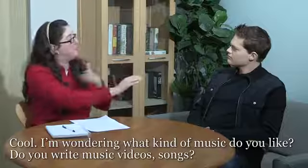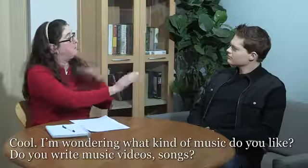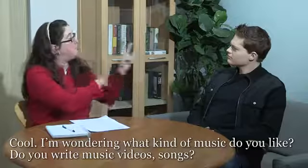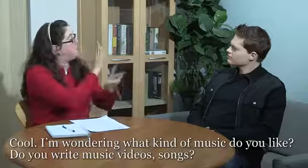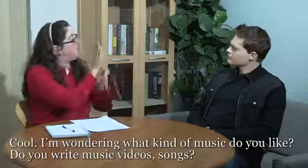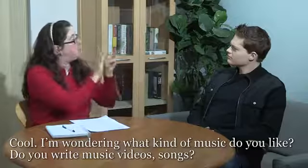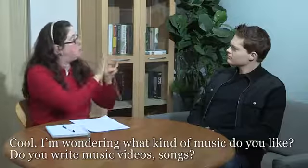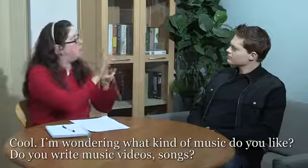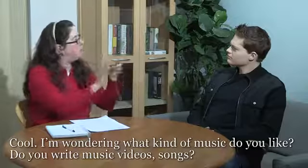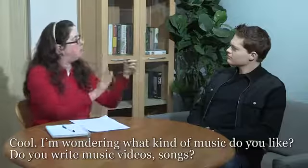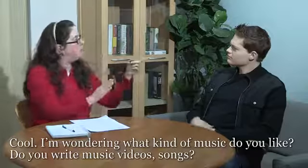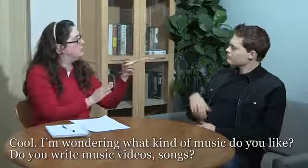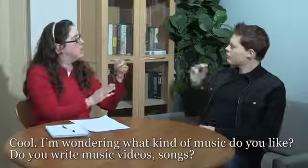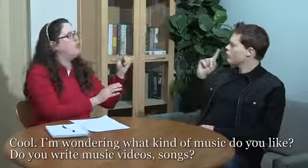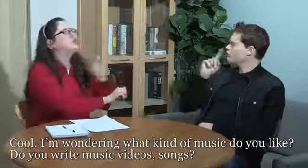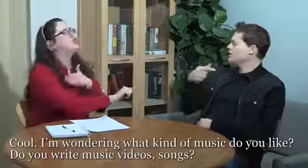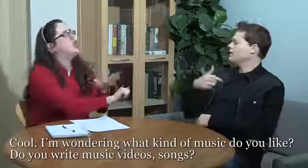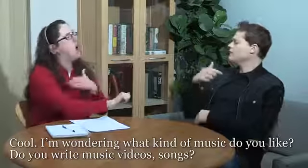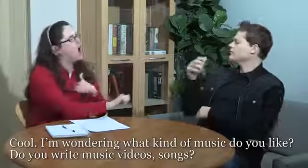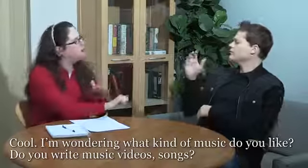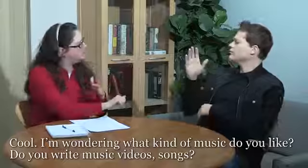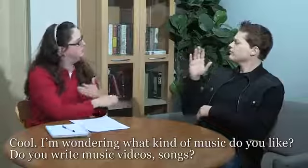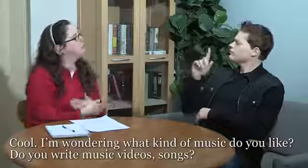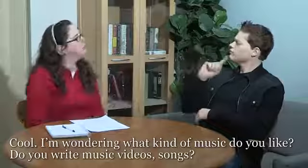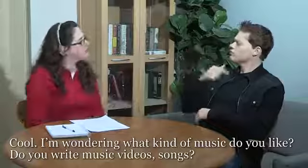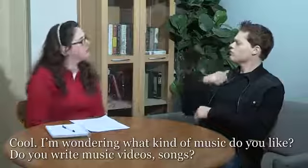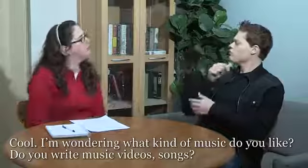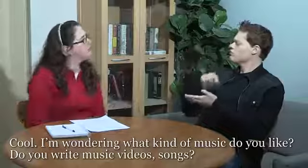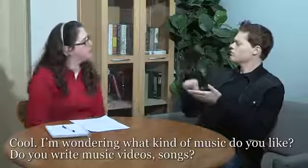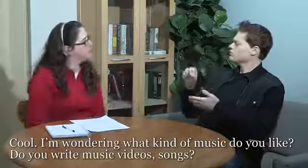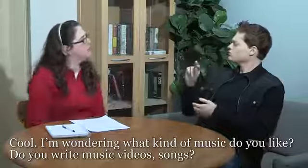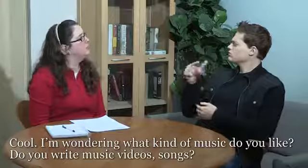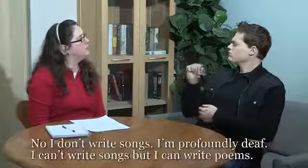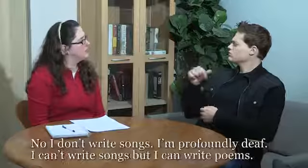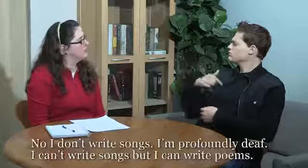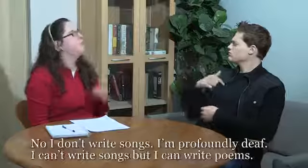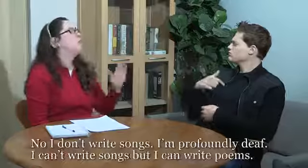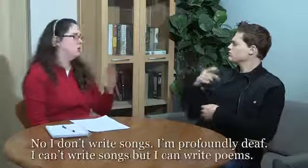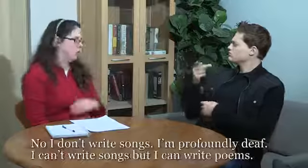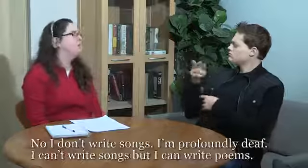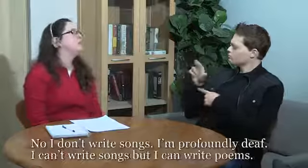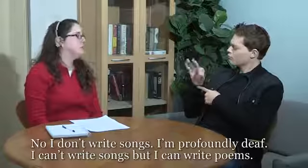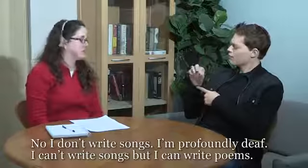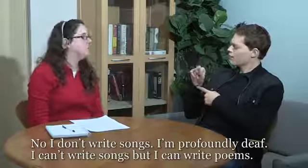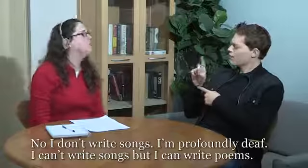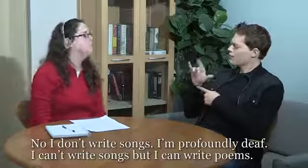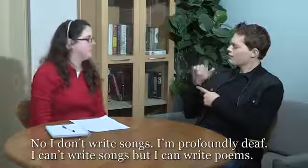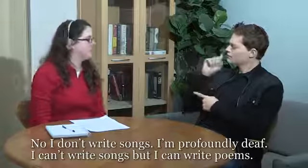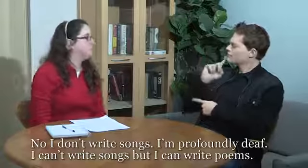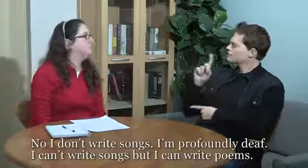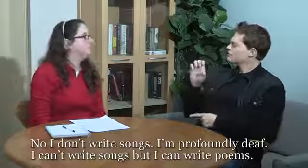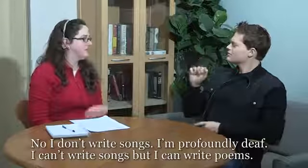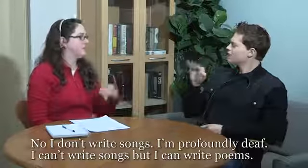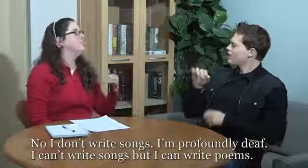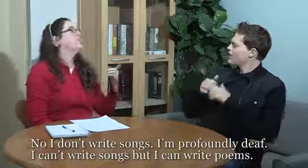Do you write music videos or songs or anything? Well, I don't write songs. I am profoundly deaf.